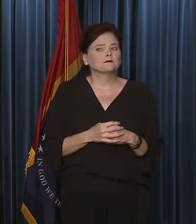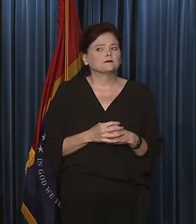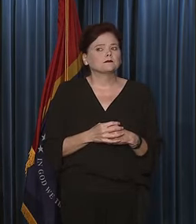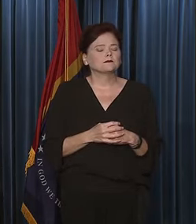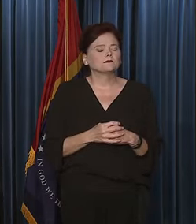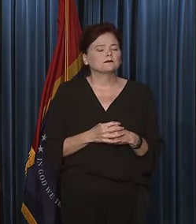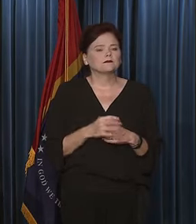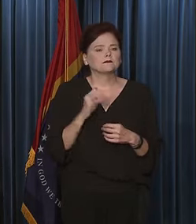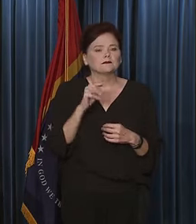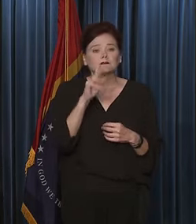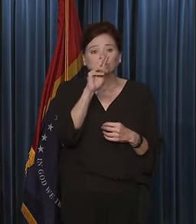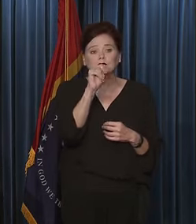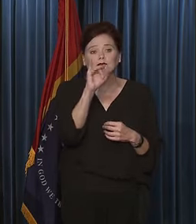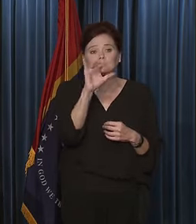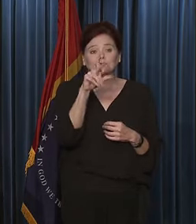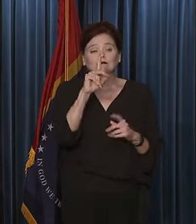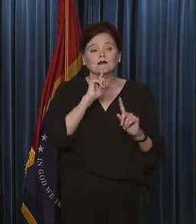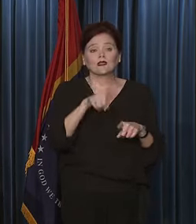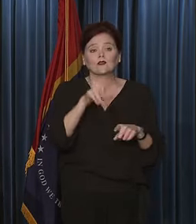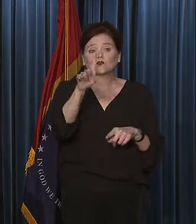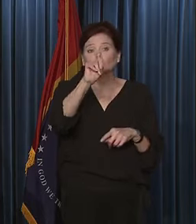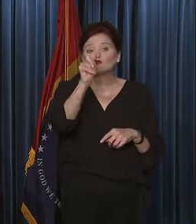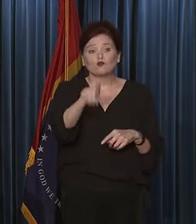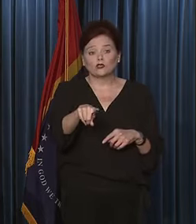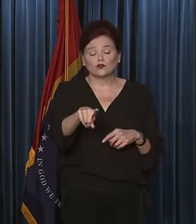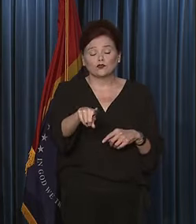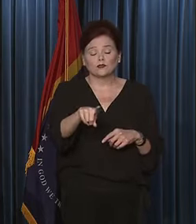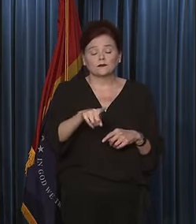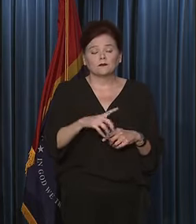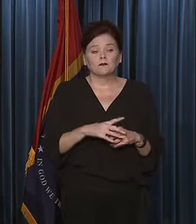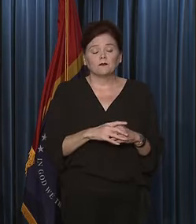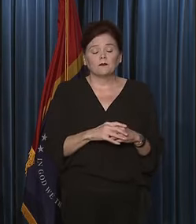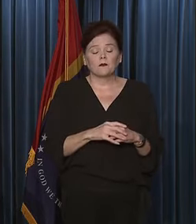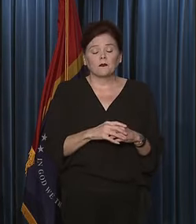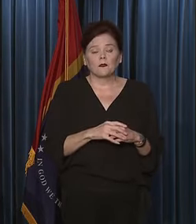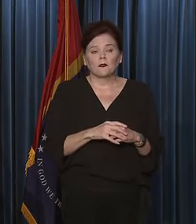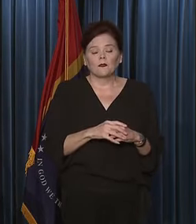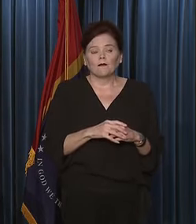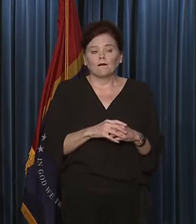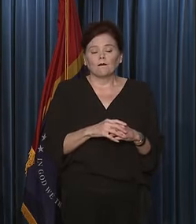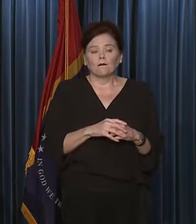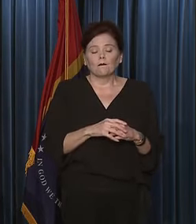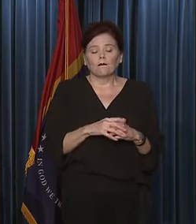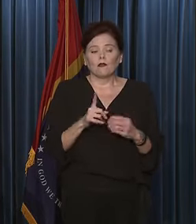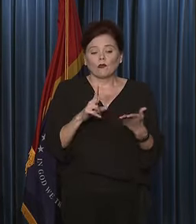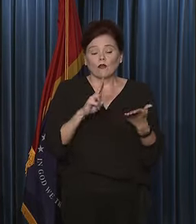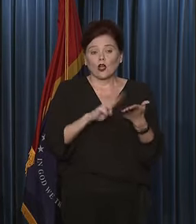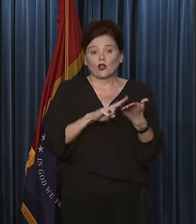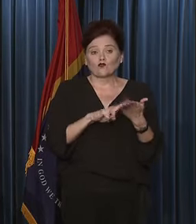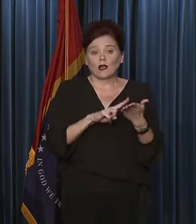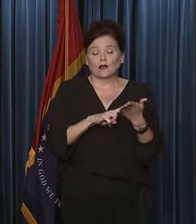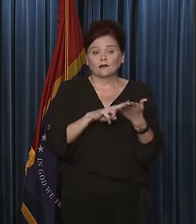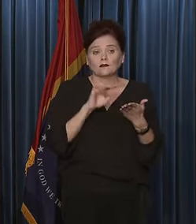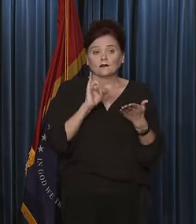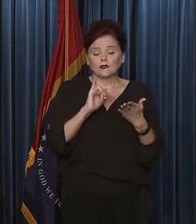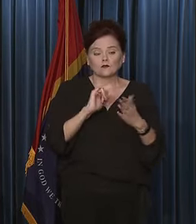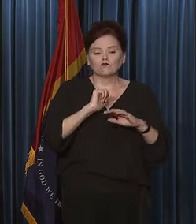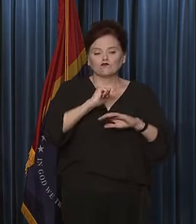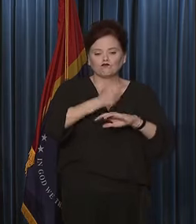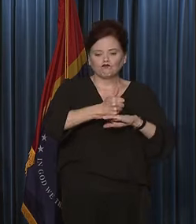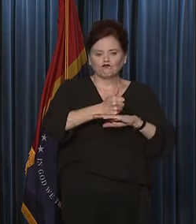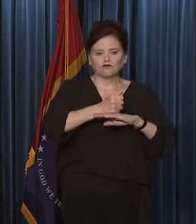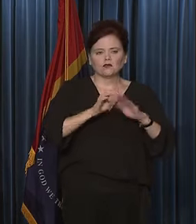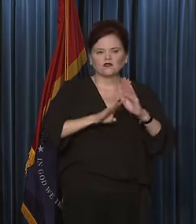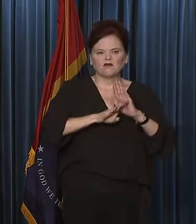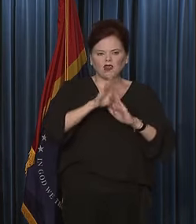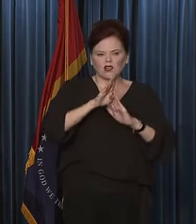So, Nick, to answer your question, these contracts that have been put in place